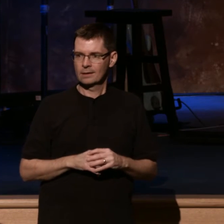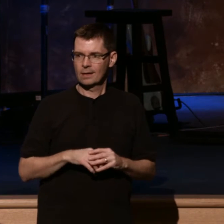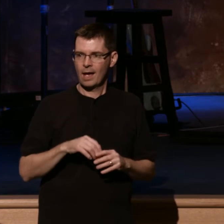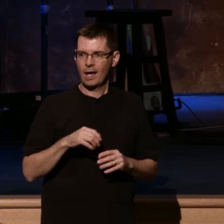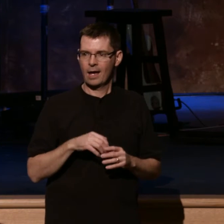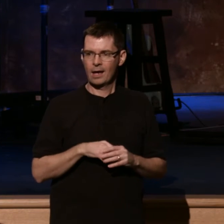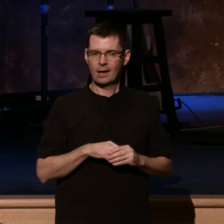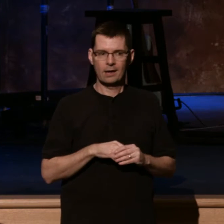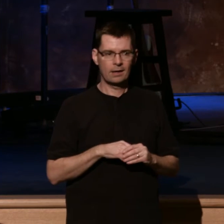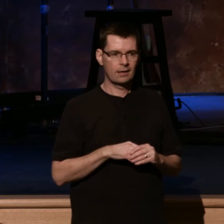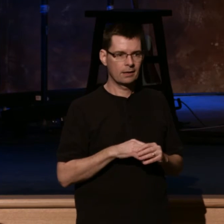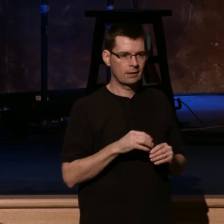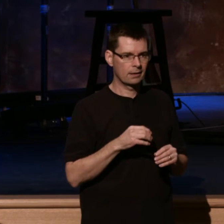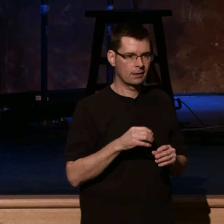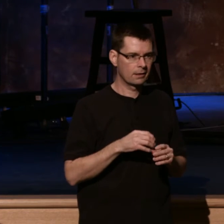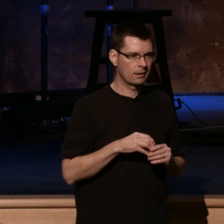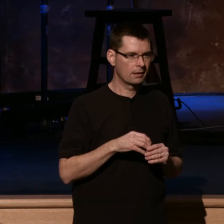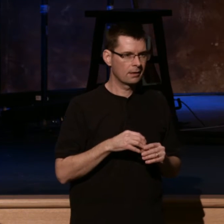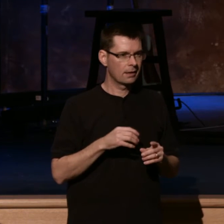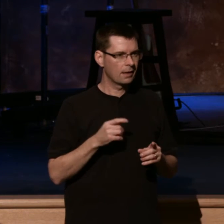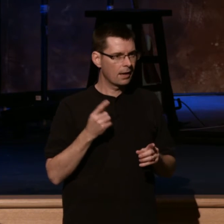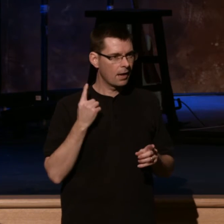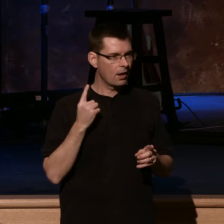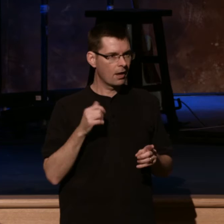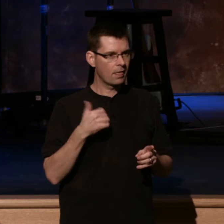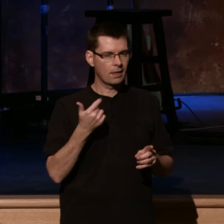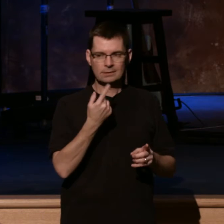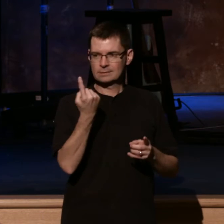I mean, guys, today. Success. Success. Yeah.